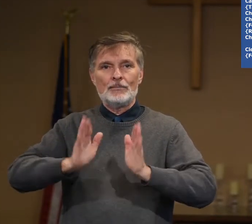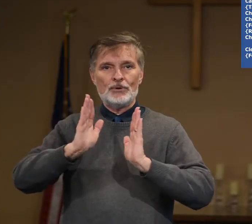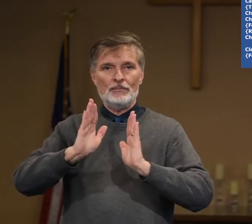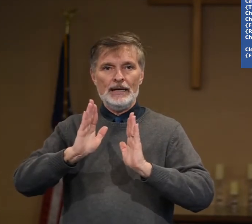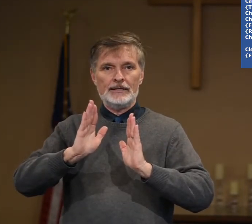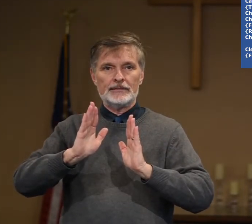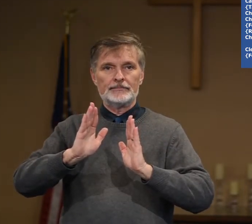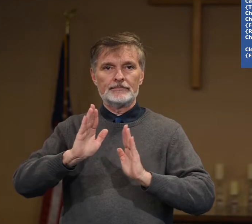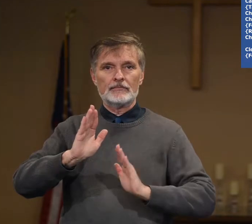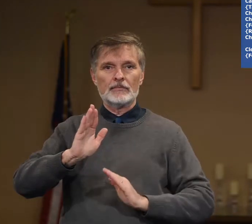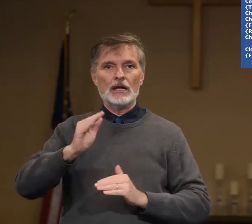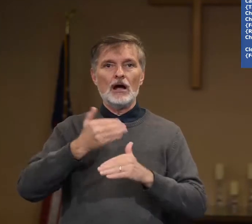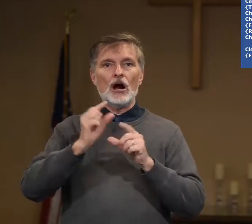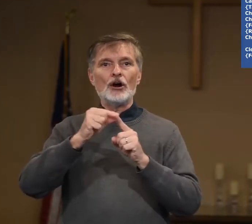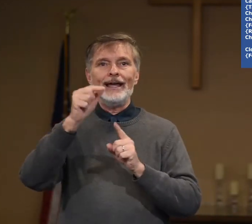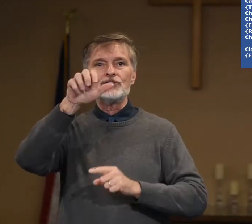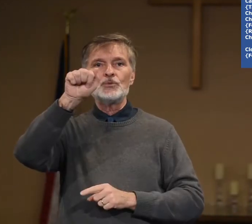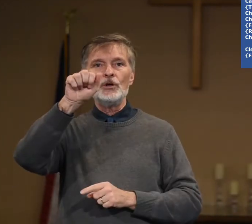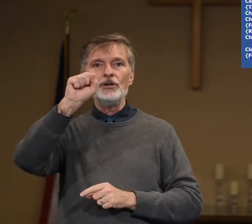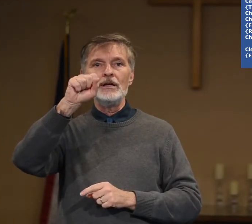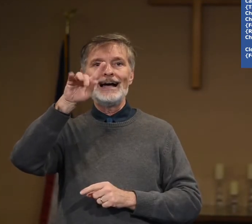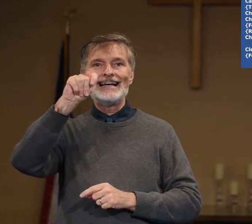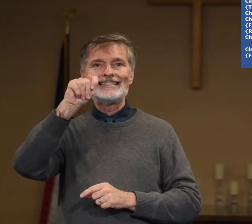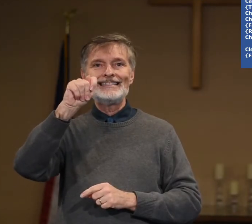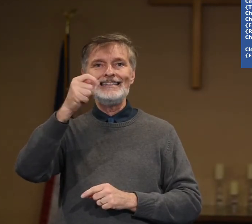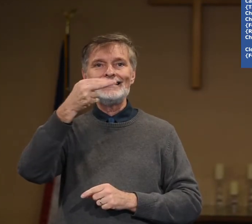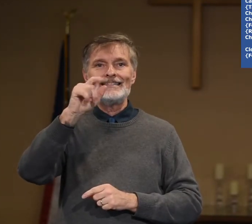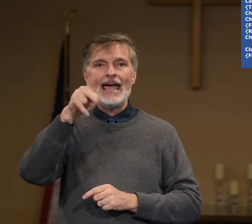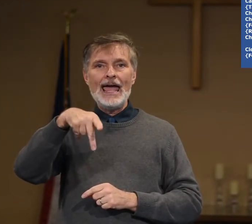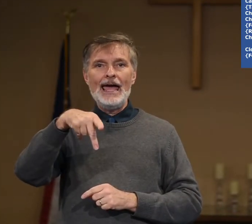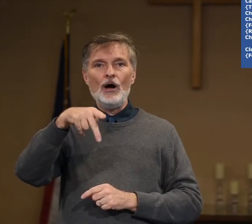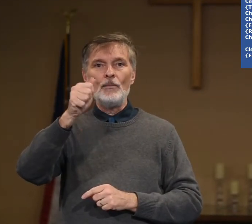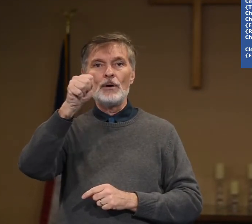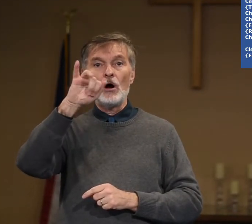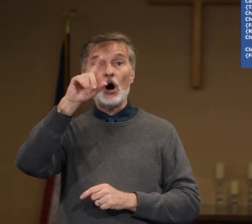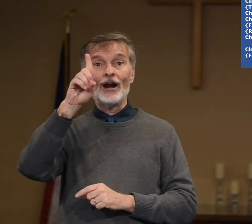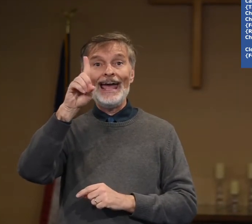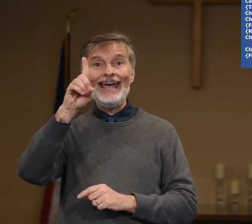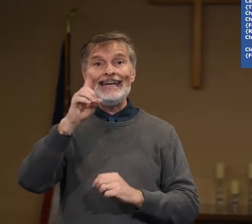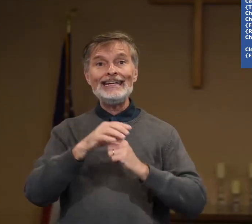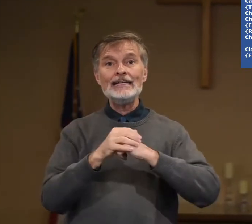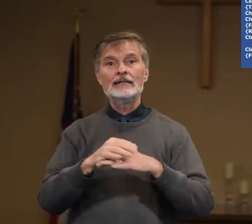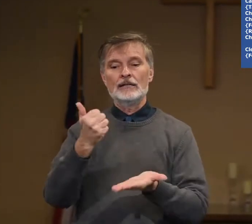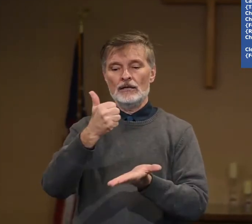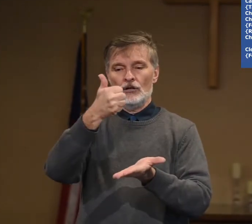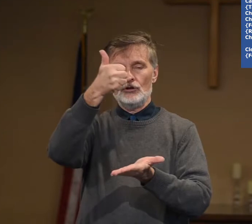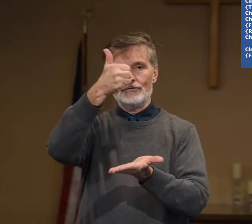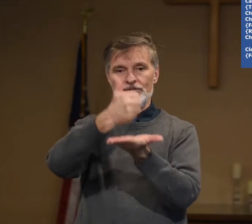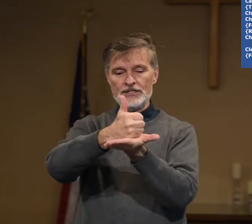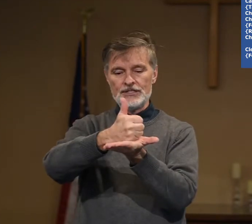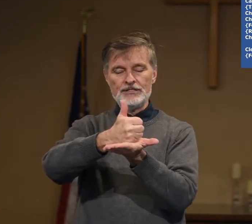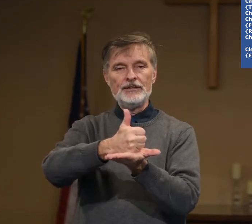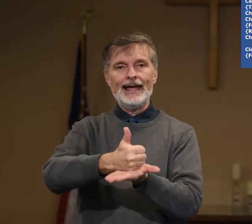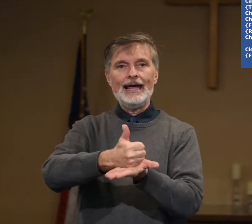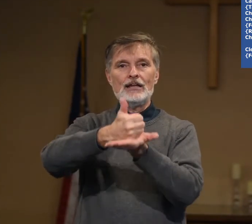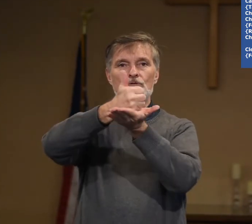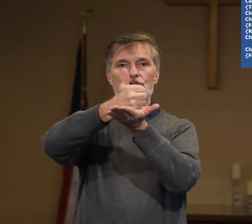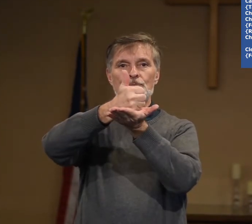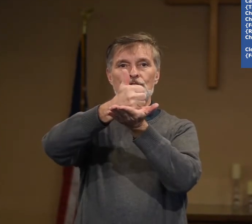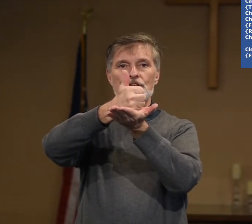permit. Our next word, assist, help, or aid. Your fist is in the hand and you just push